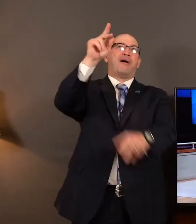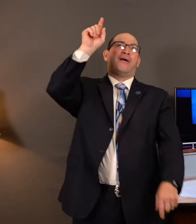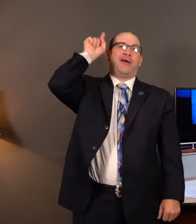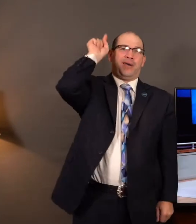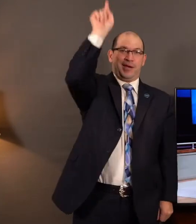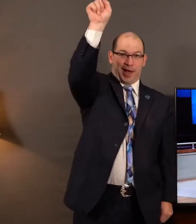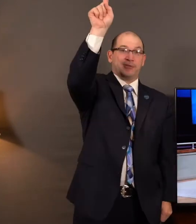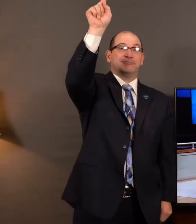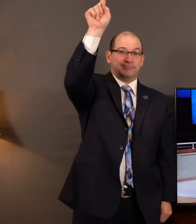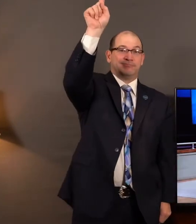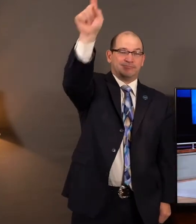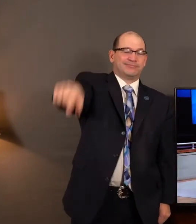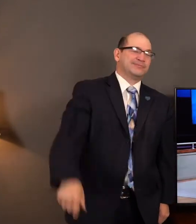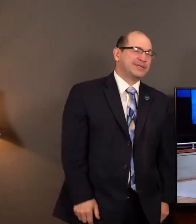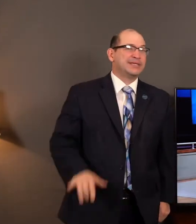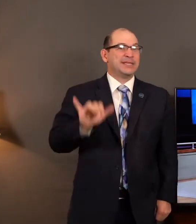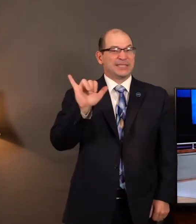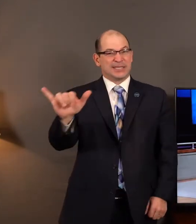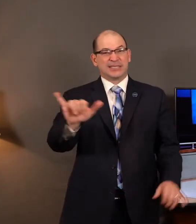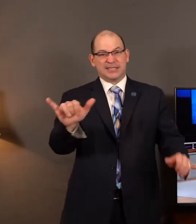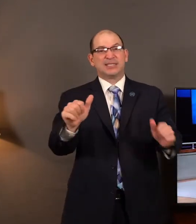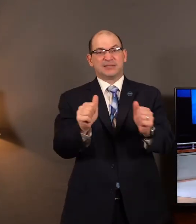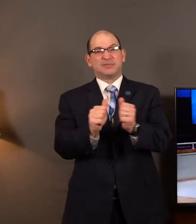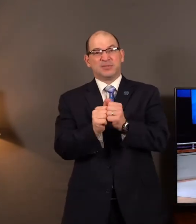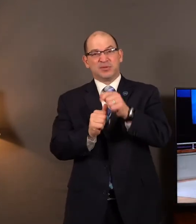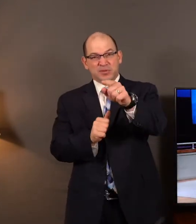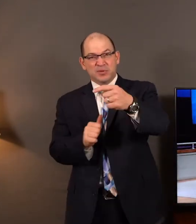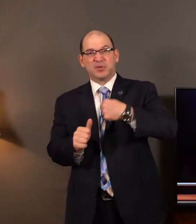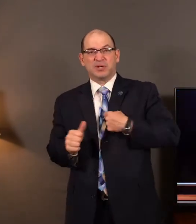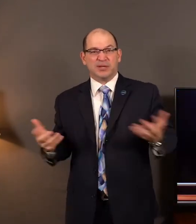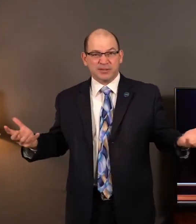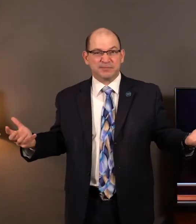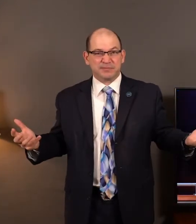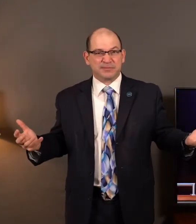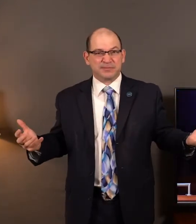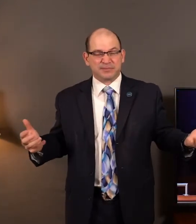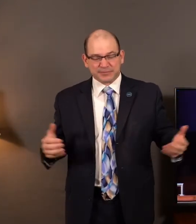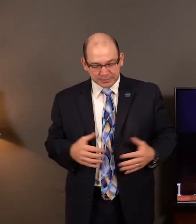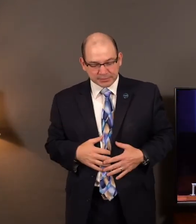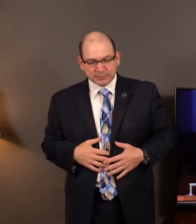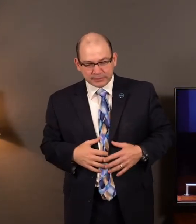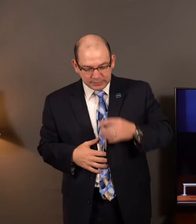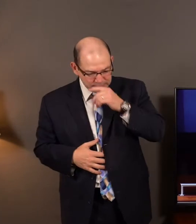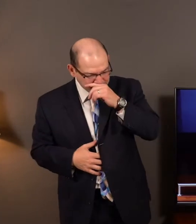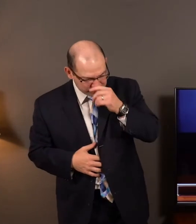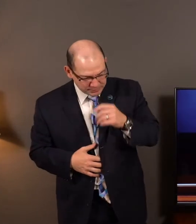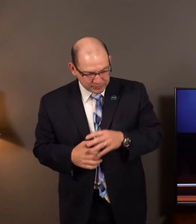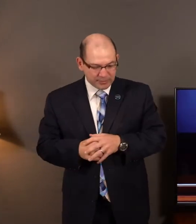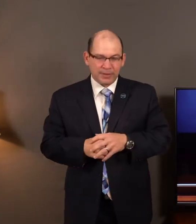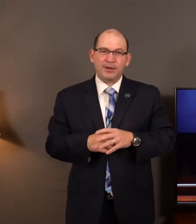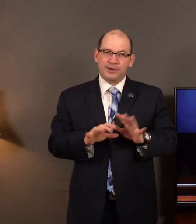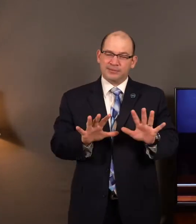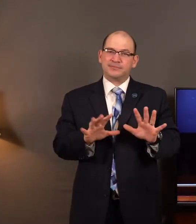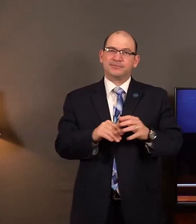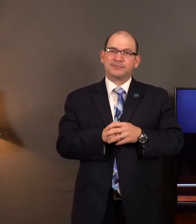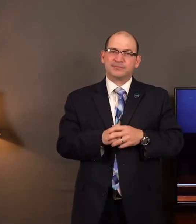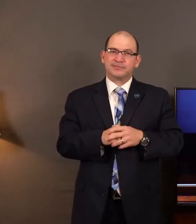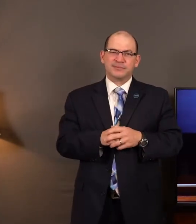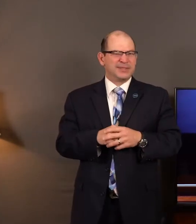his glory. And that is exactly what we see here in the persistency of the lepers. Now there would be no one more unlikely